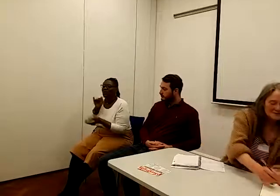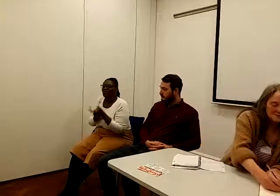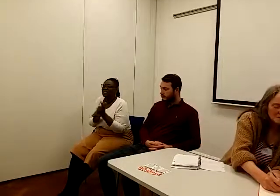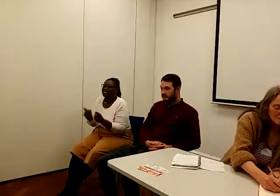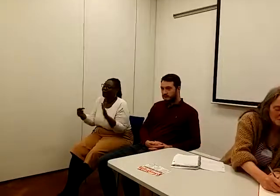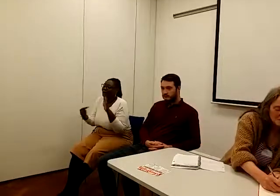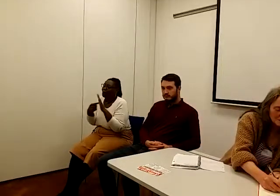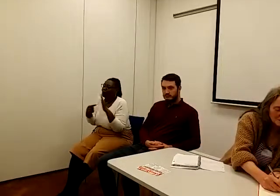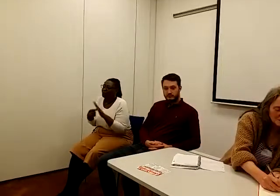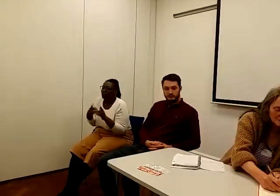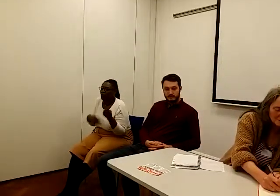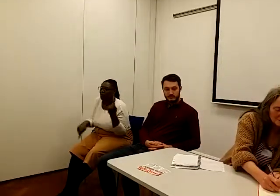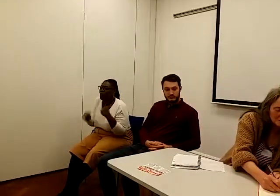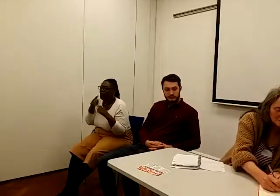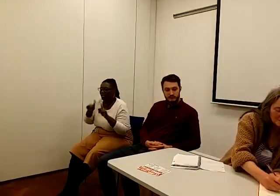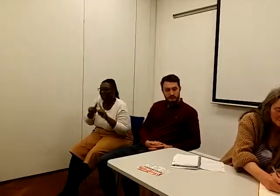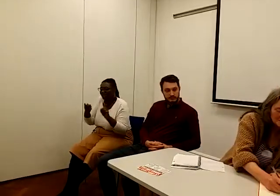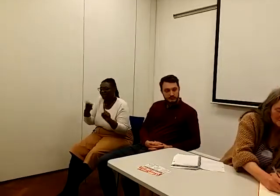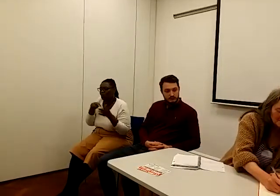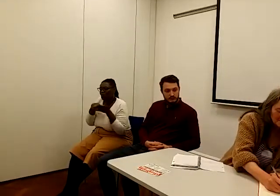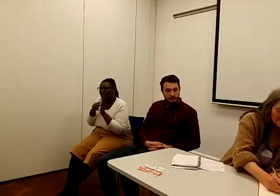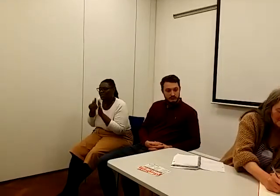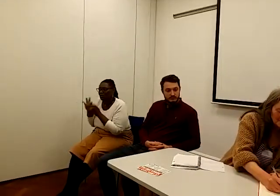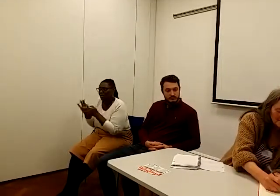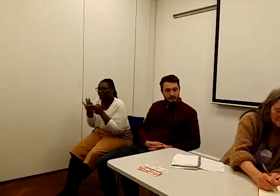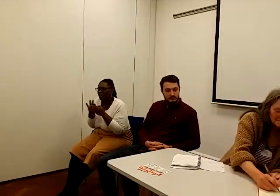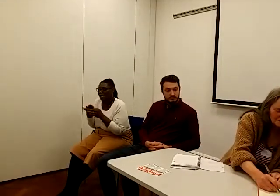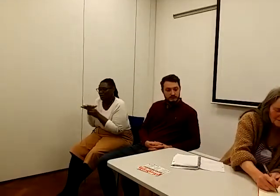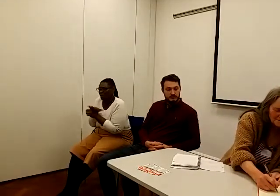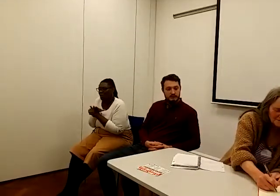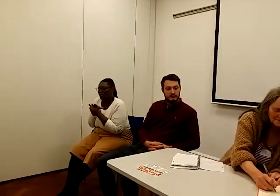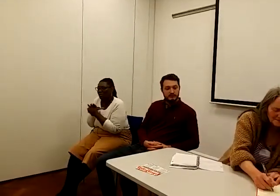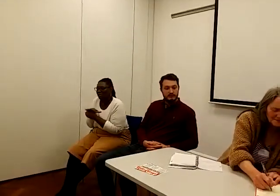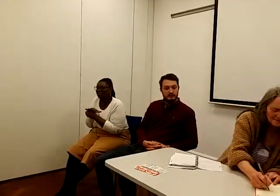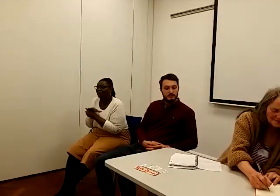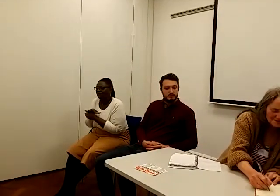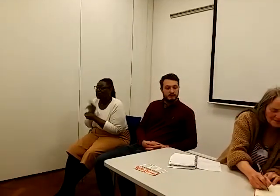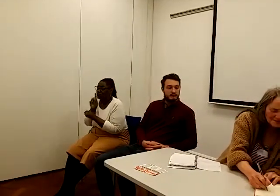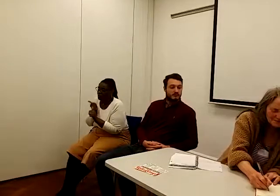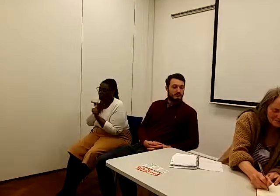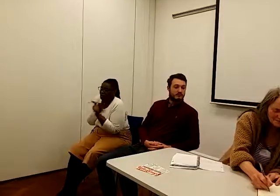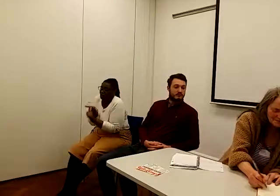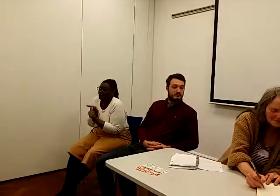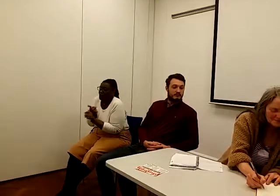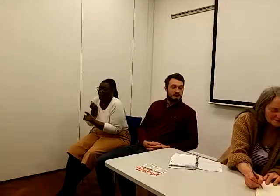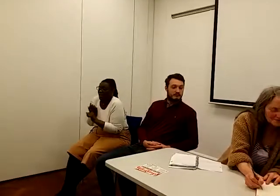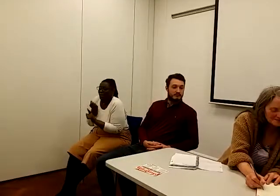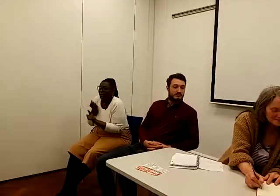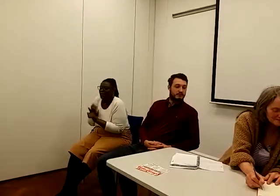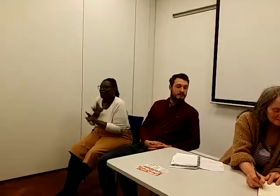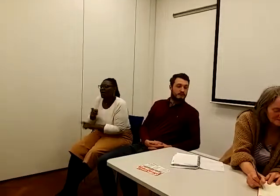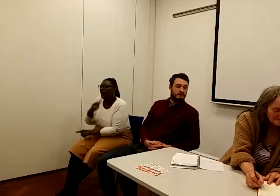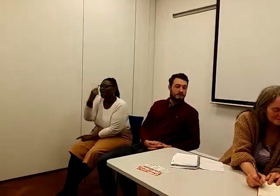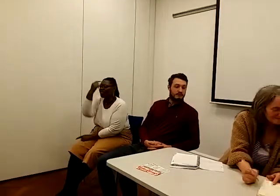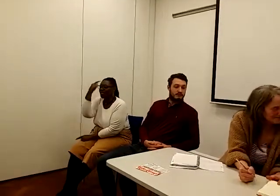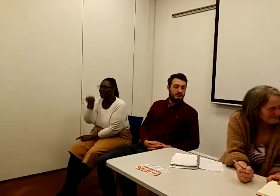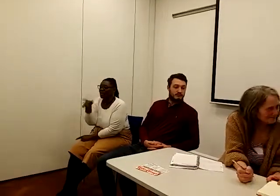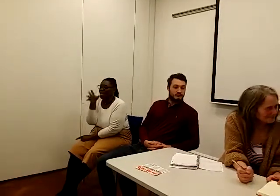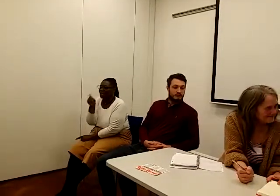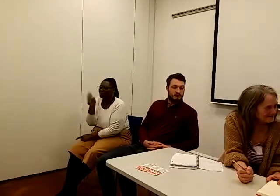all these different organisations to come together locally to push forward the campaign, I think we have to try and use